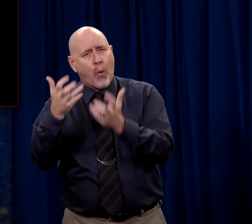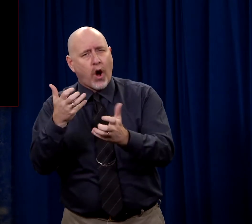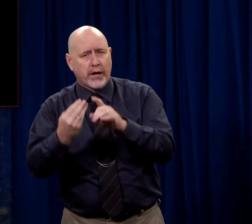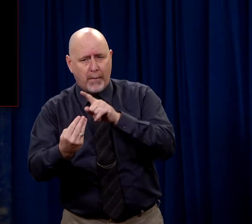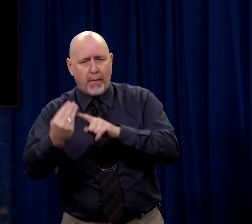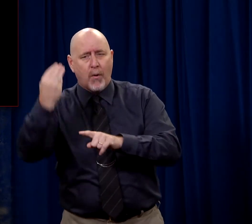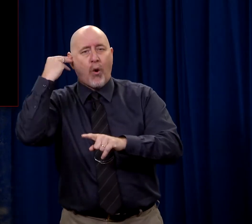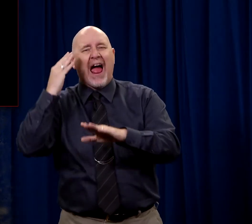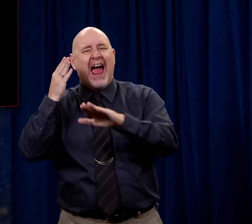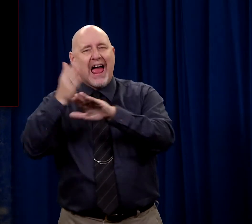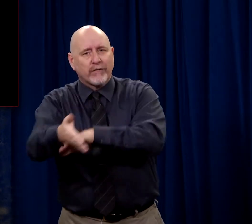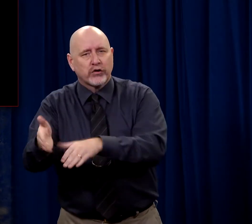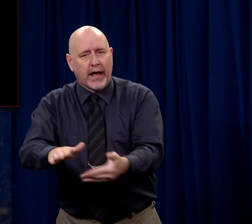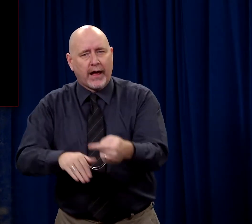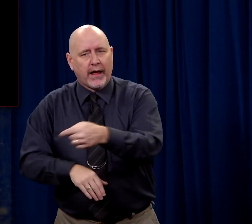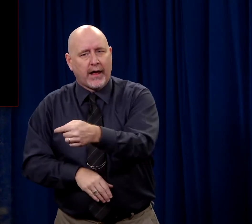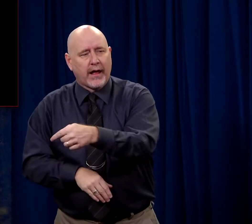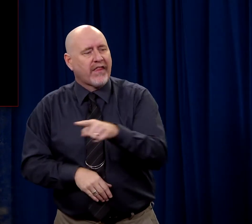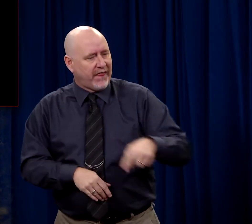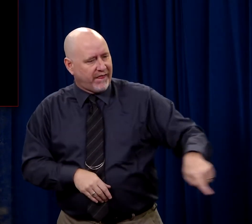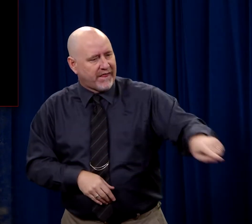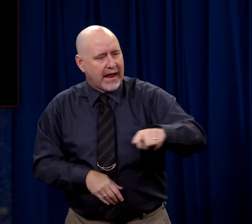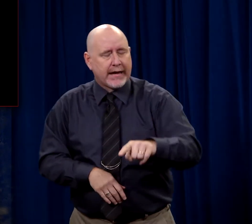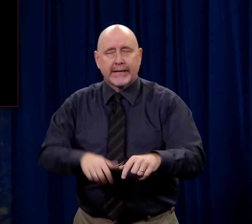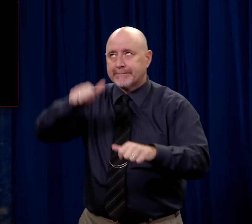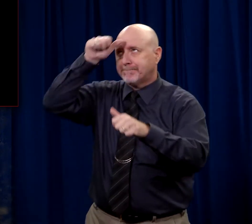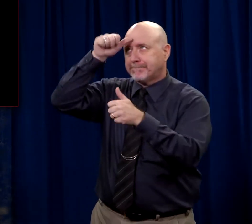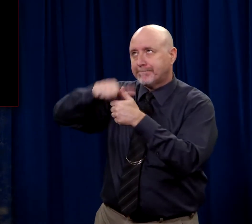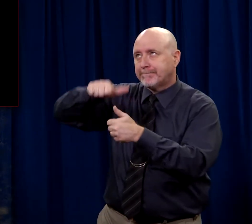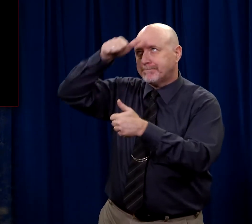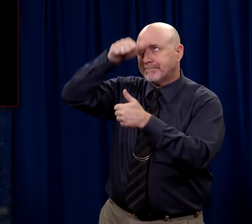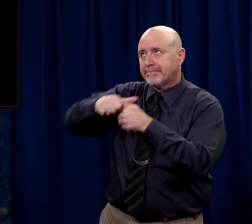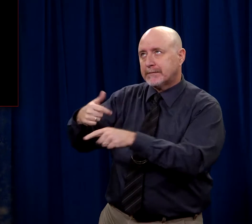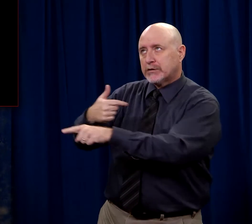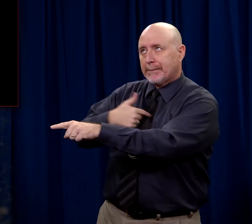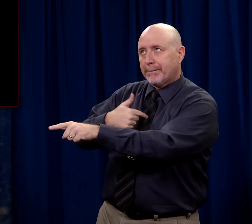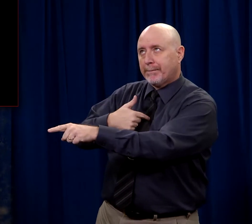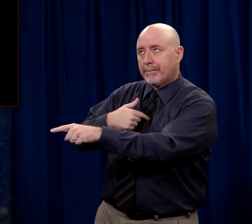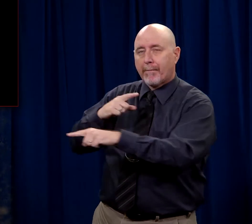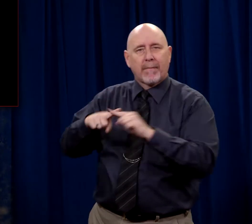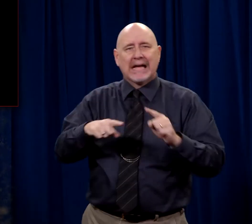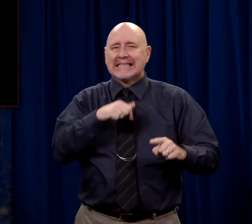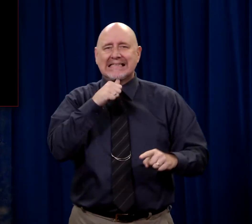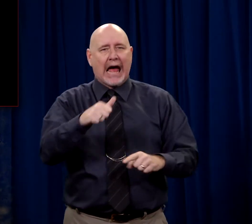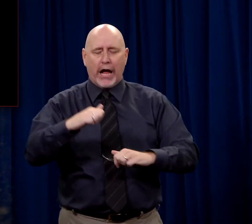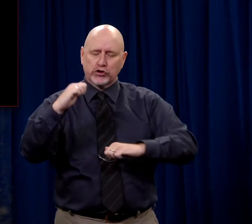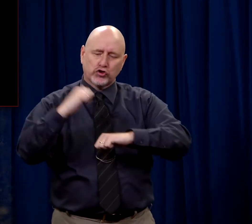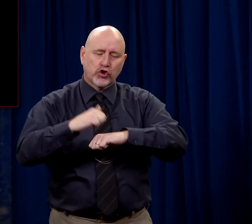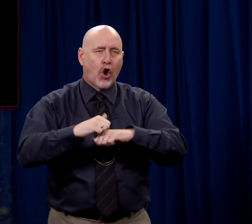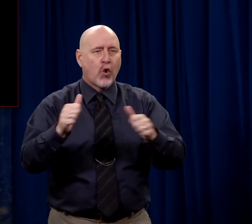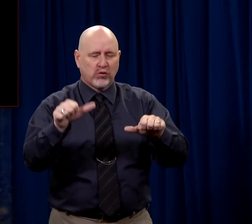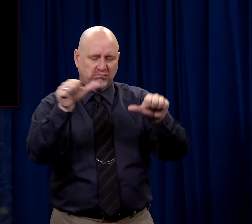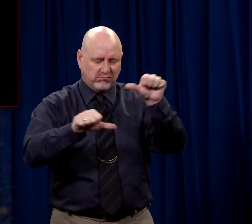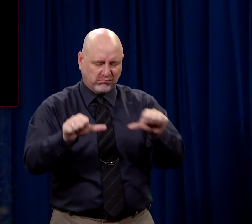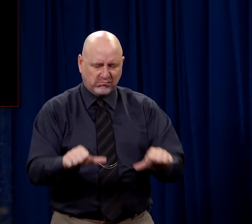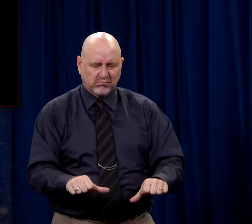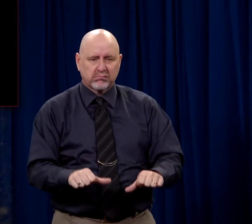wanted a memorial for after He was gone. Something that they could look at and remember Him by. But it wasn't going to be made out of stone or